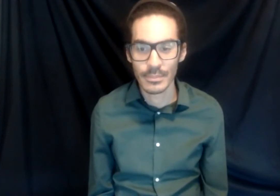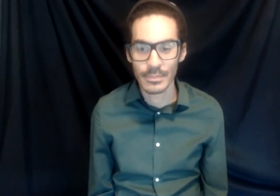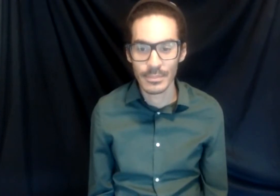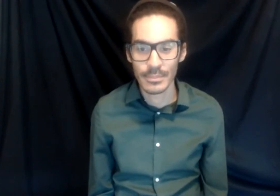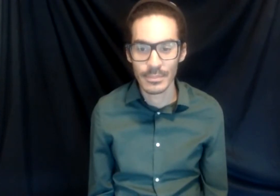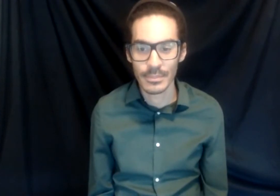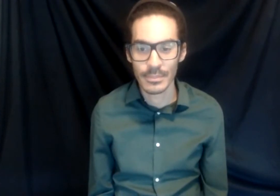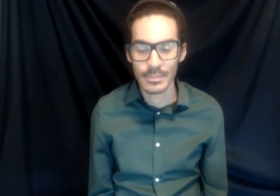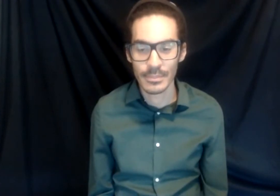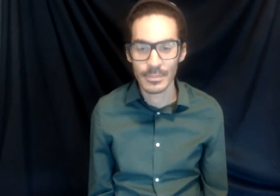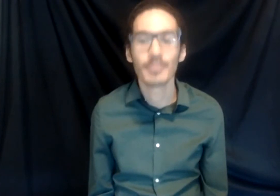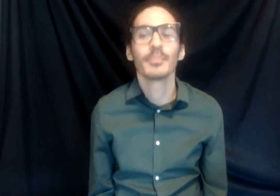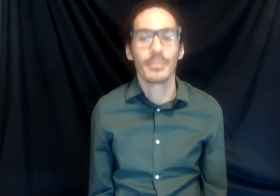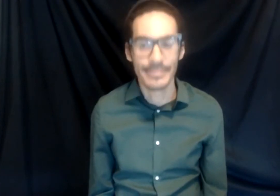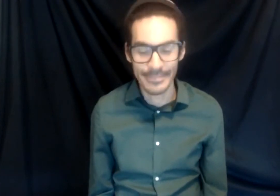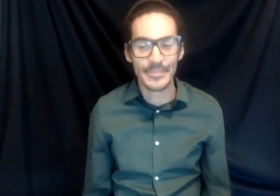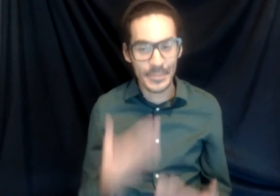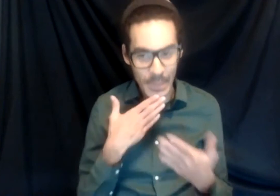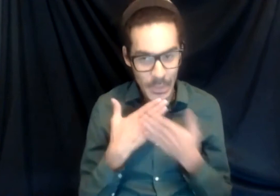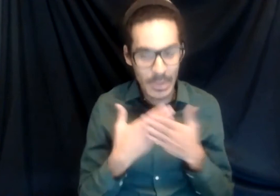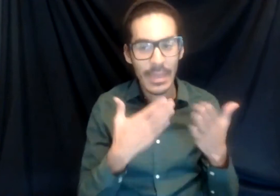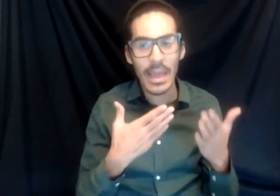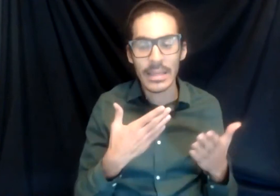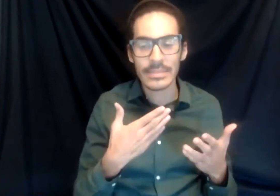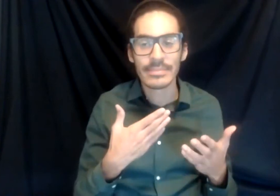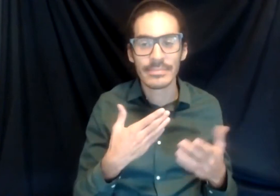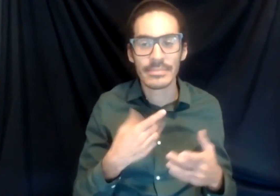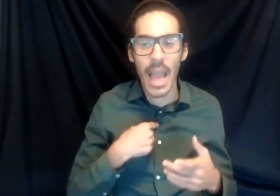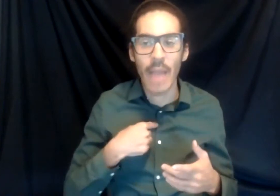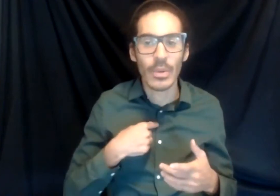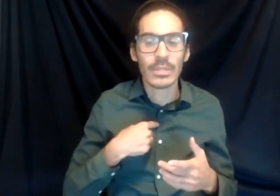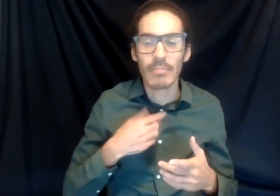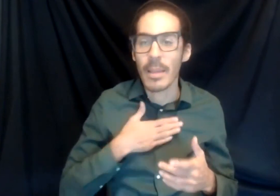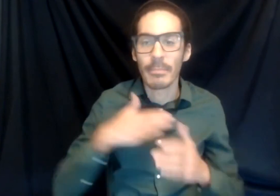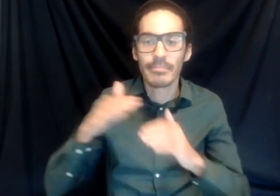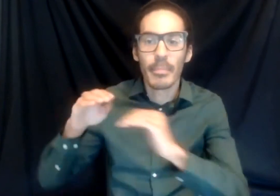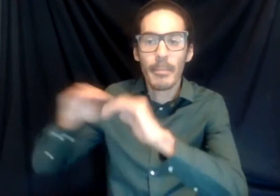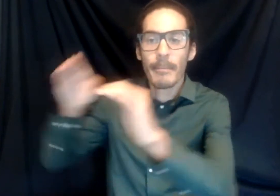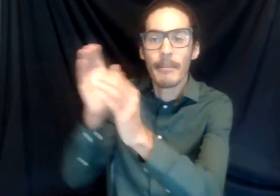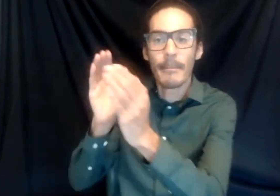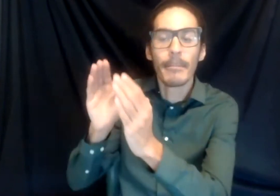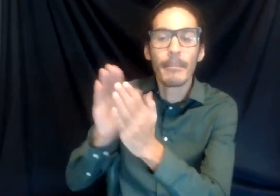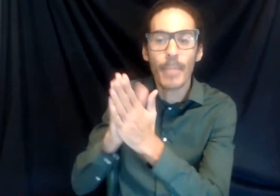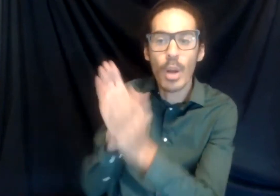Great, thank you. I was just reaching over to my bookcase and wondering if, Emmanuel, you've read the